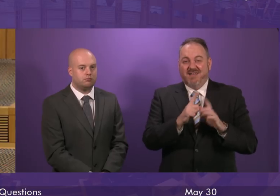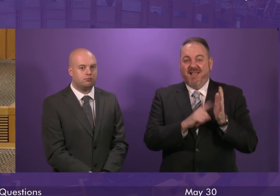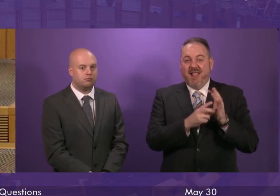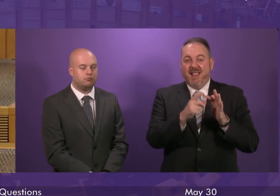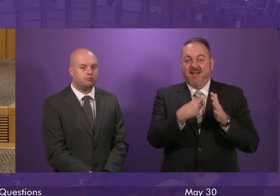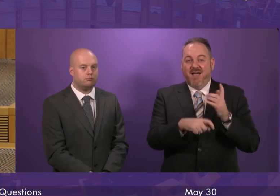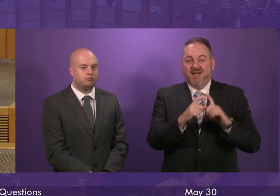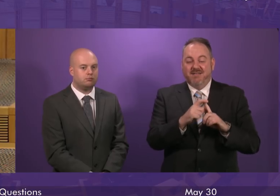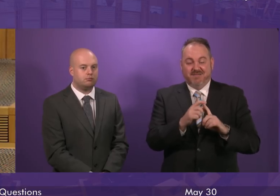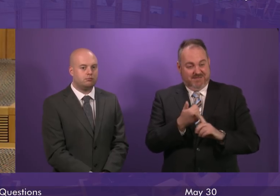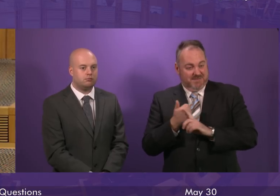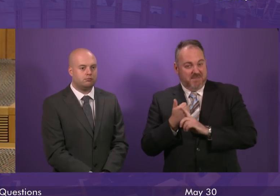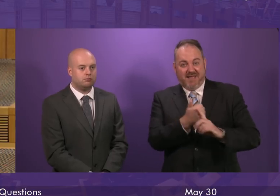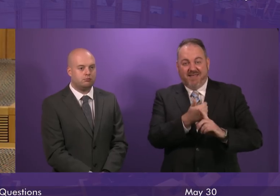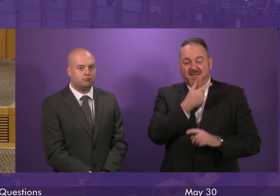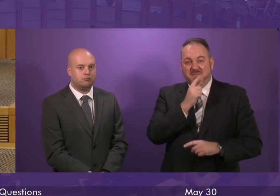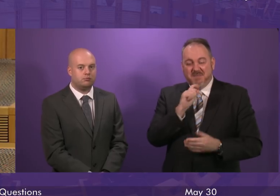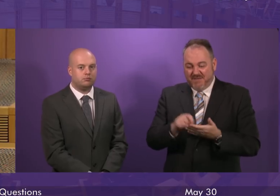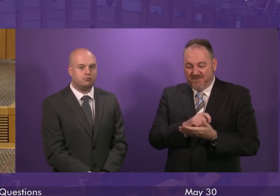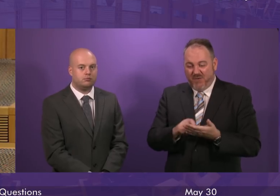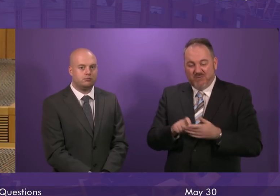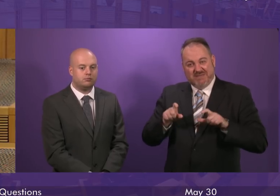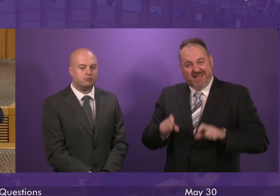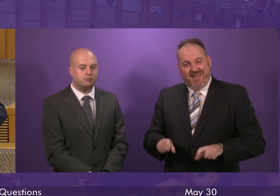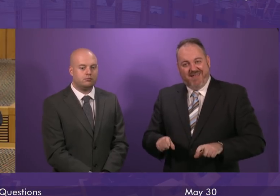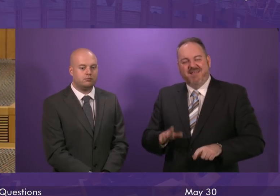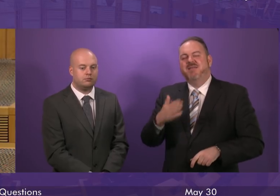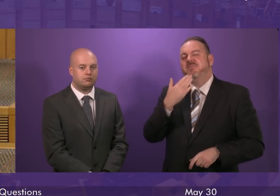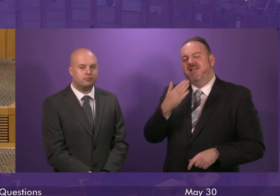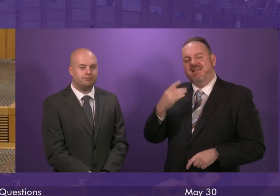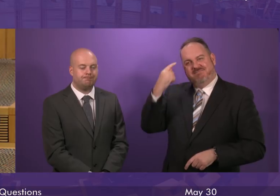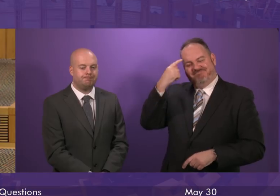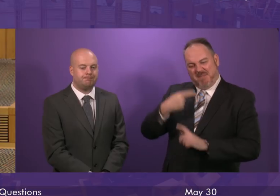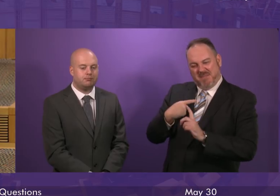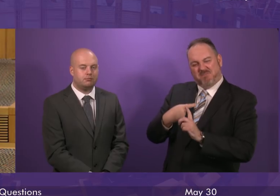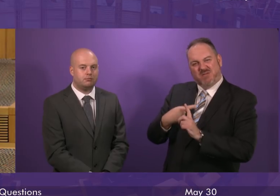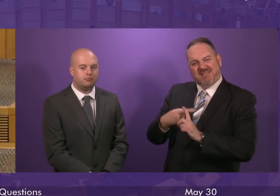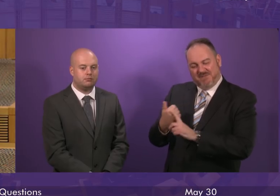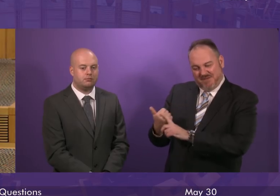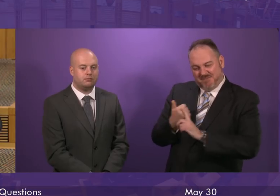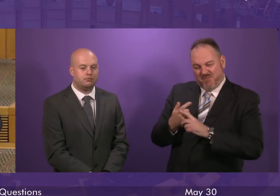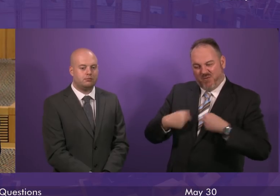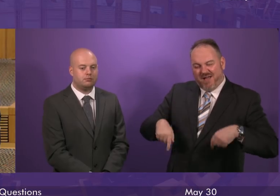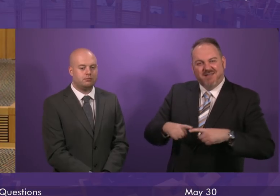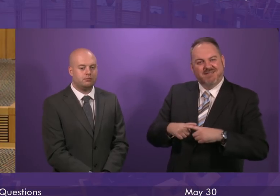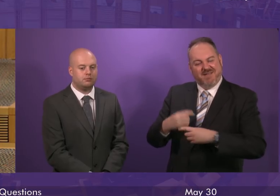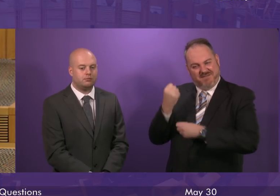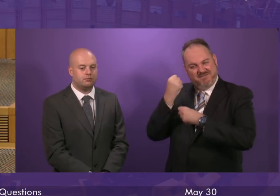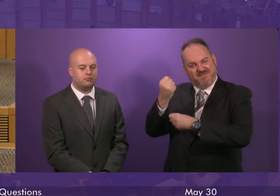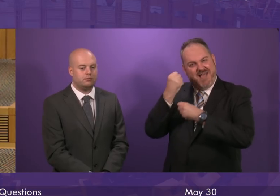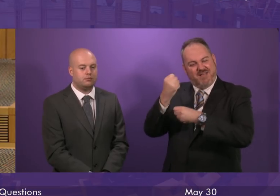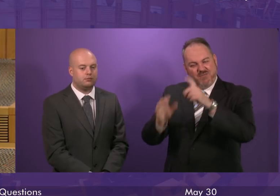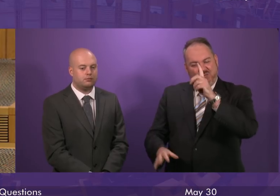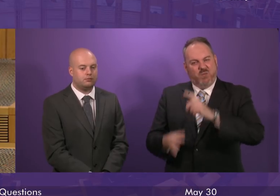people's vote. what more does she need? Be positive. Come with me. Fight to